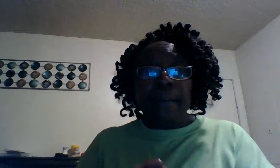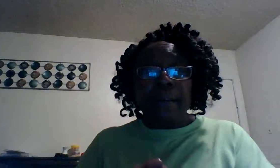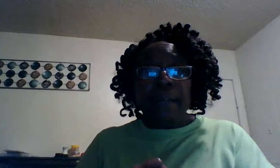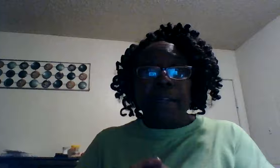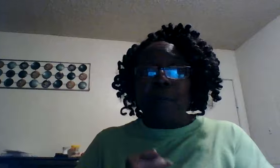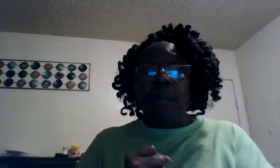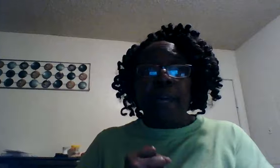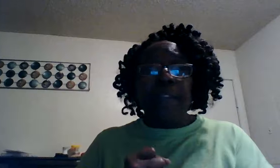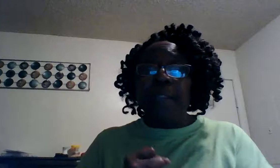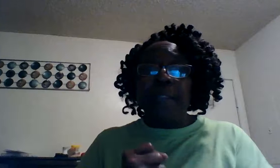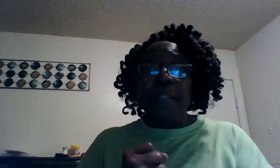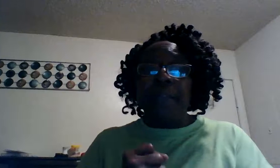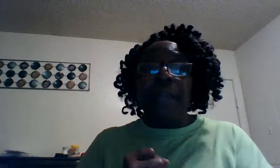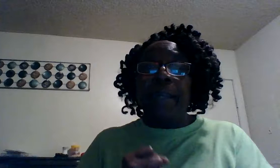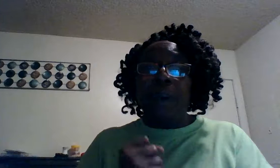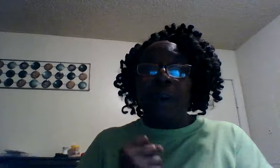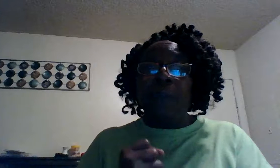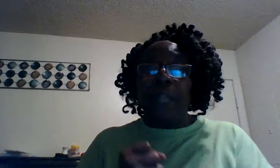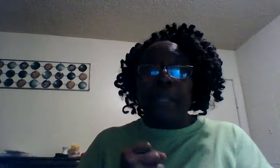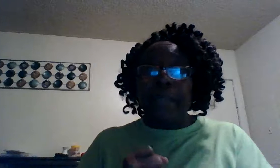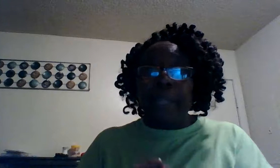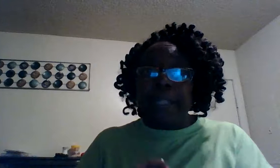I don't let this ill thing overtake me